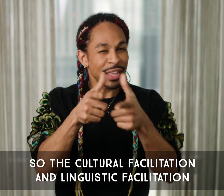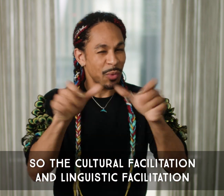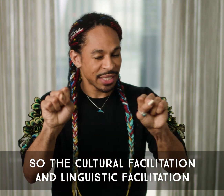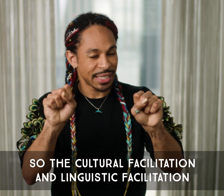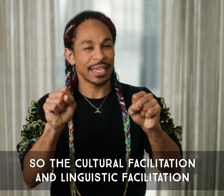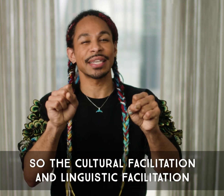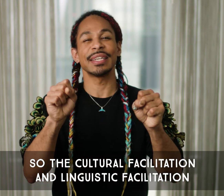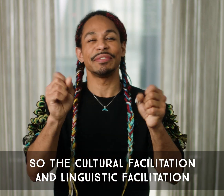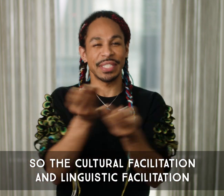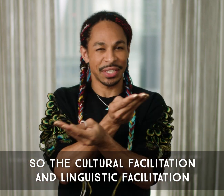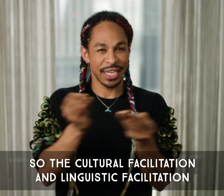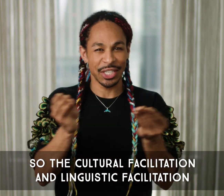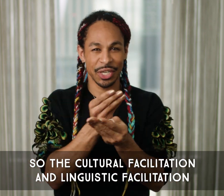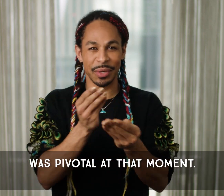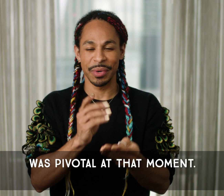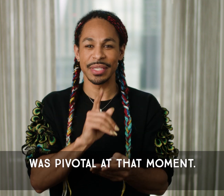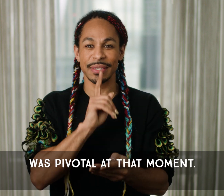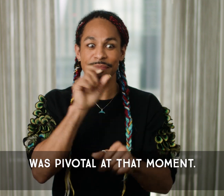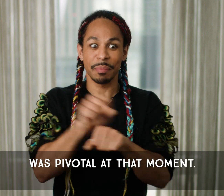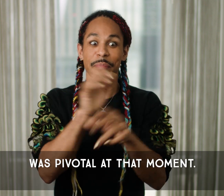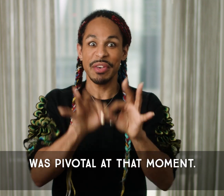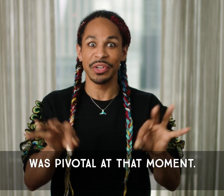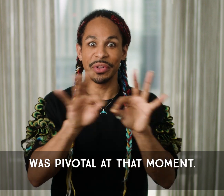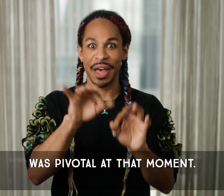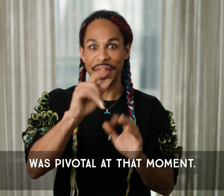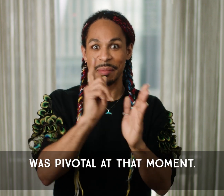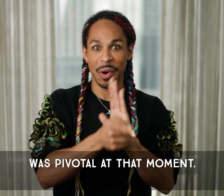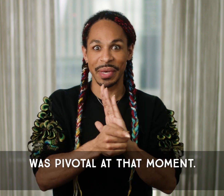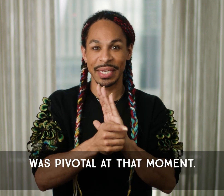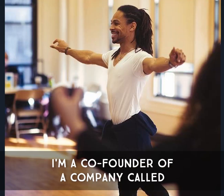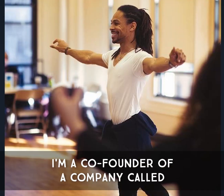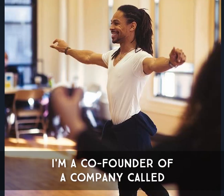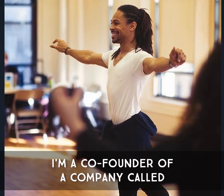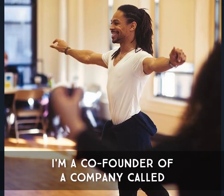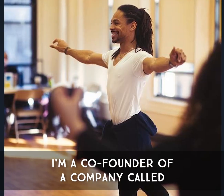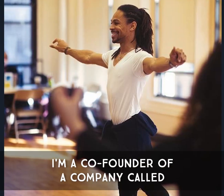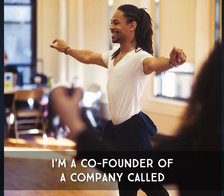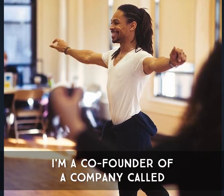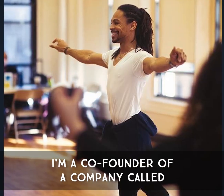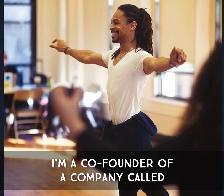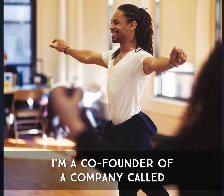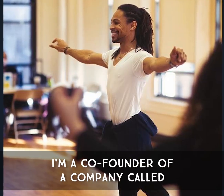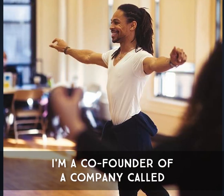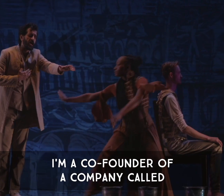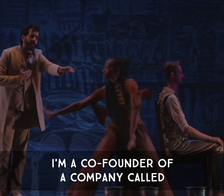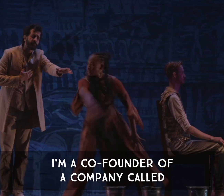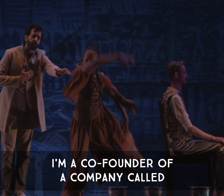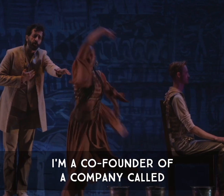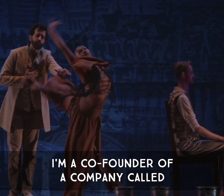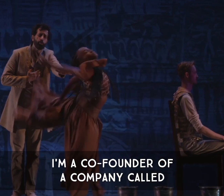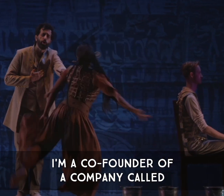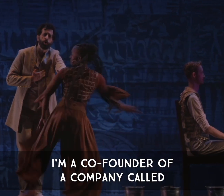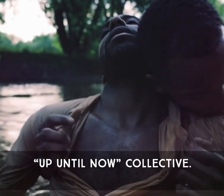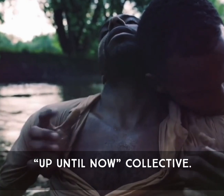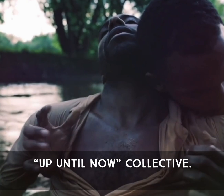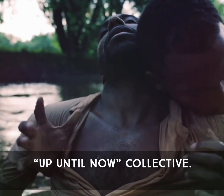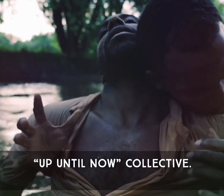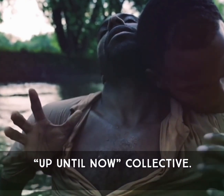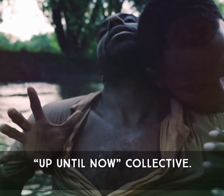linguistic facilitation was pivotal at that moment. I'm a co-founder of a company called Up Until